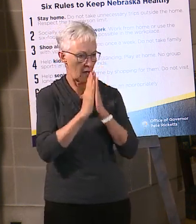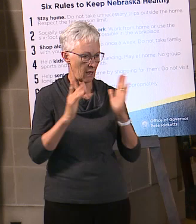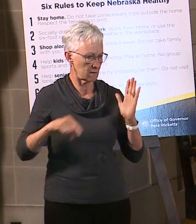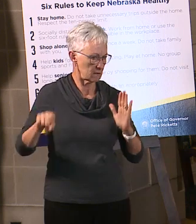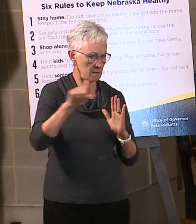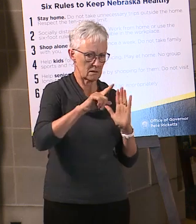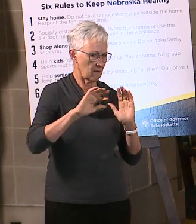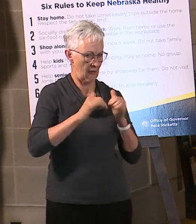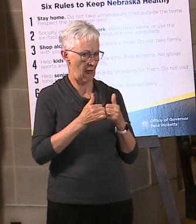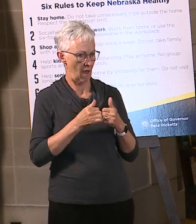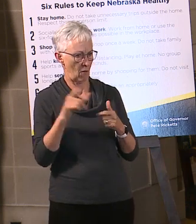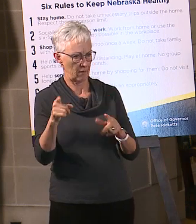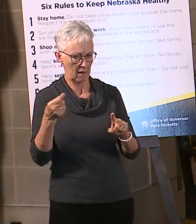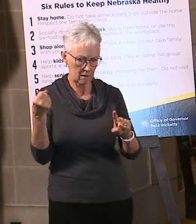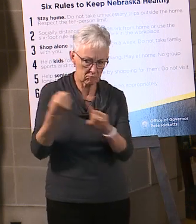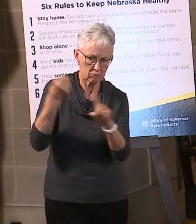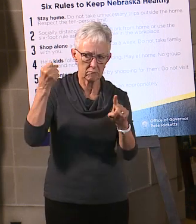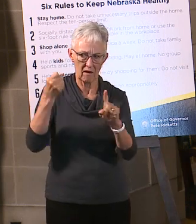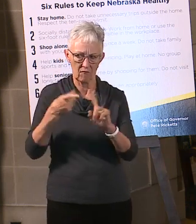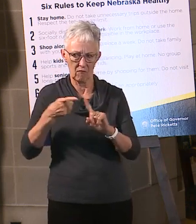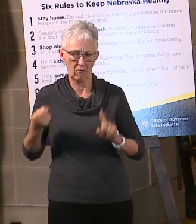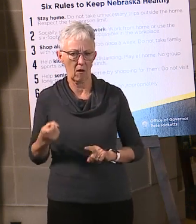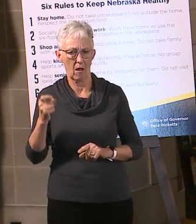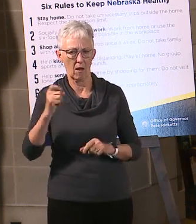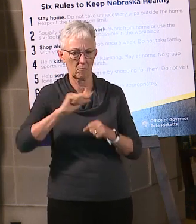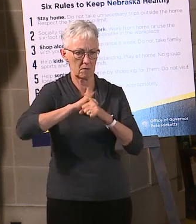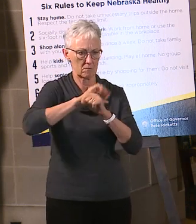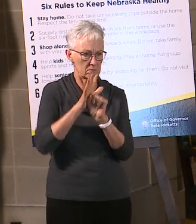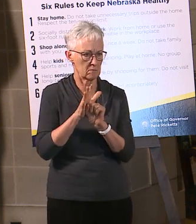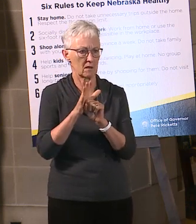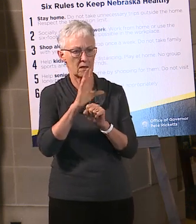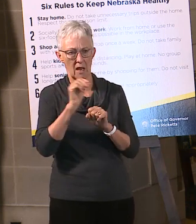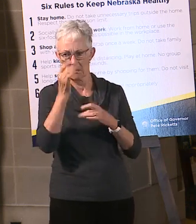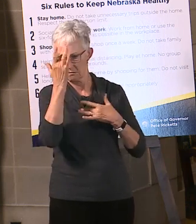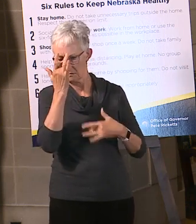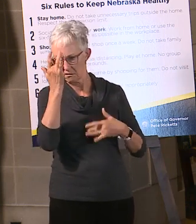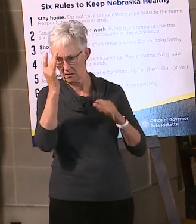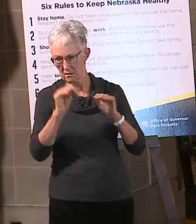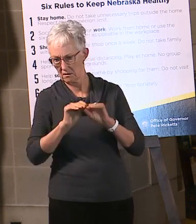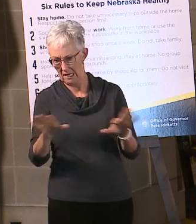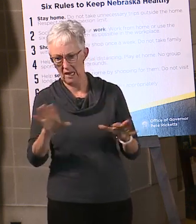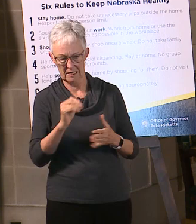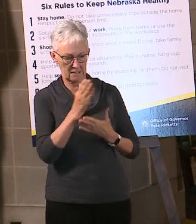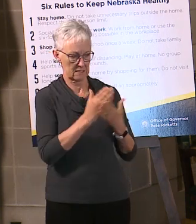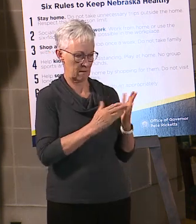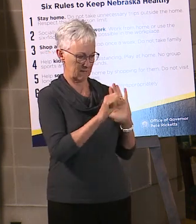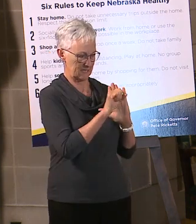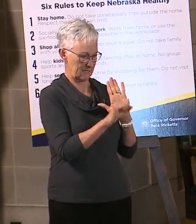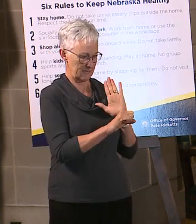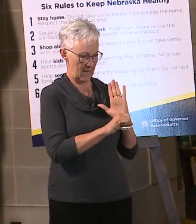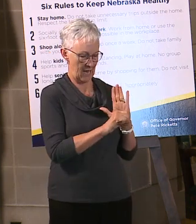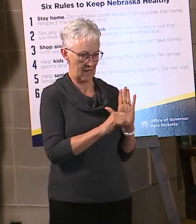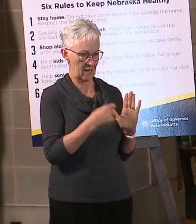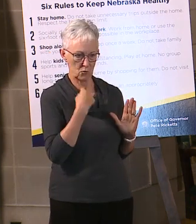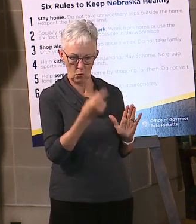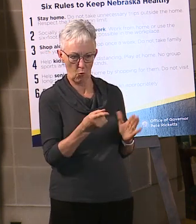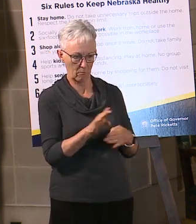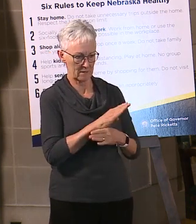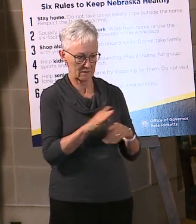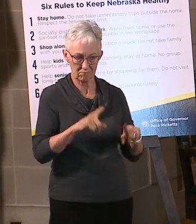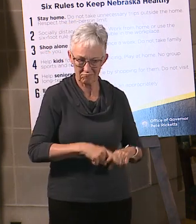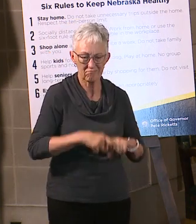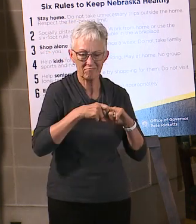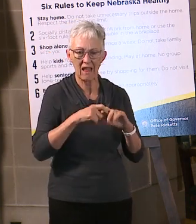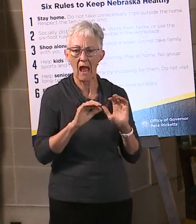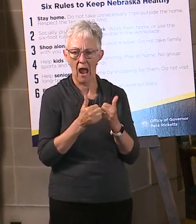impacted by the pandemic and some of the restrictions we've put in place. So, Kathy, I'm going to ask you to come up and say a few words